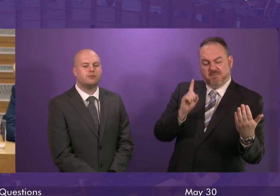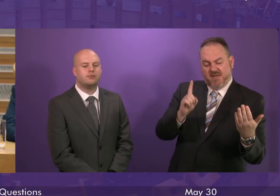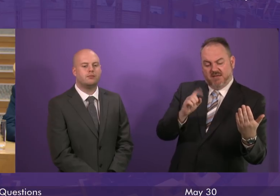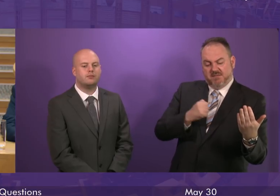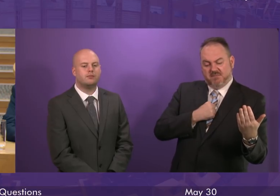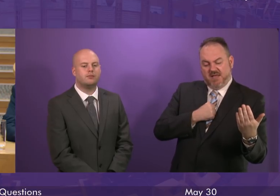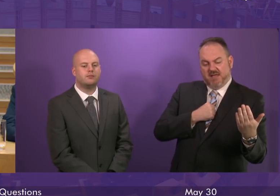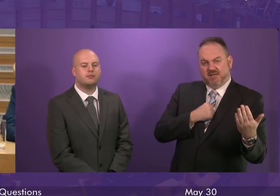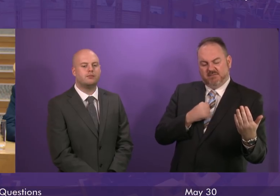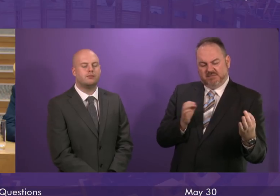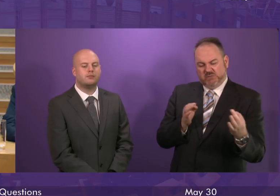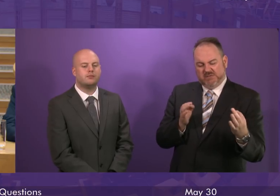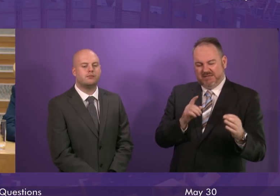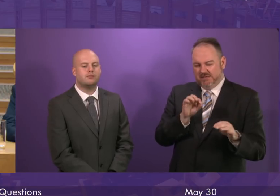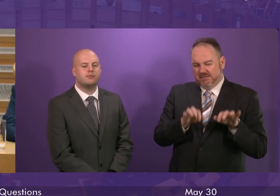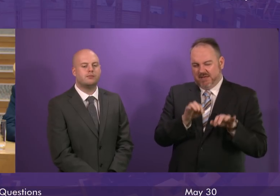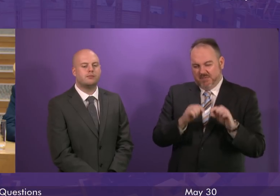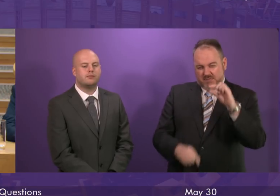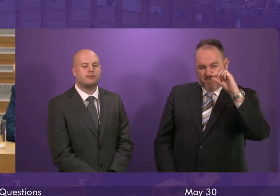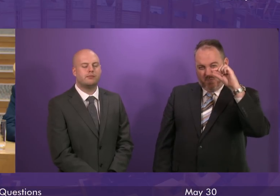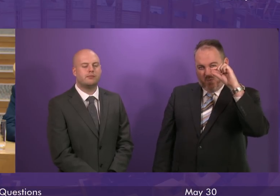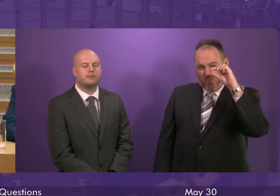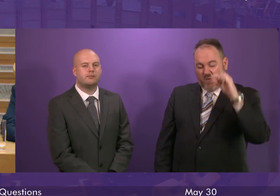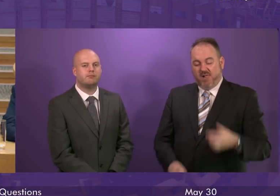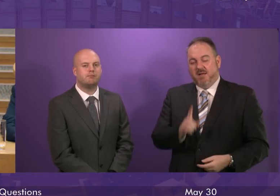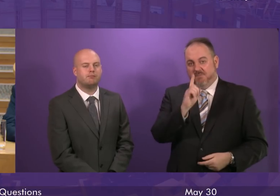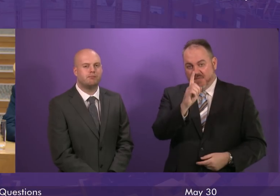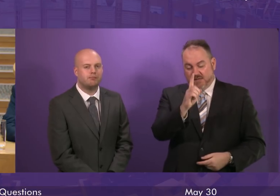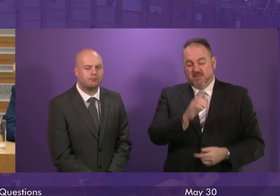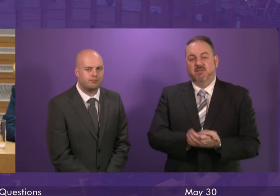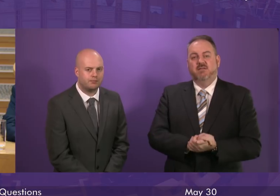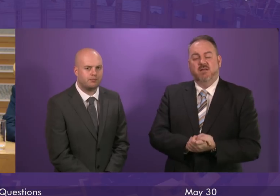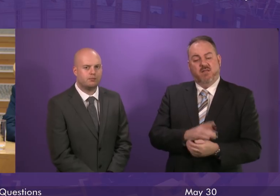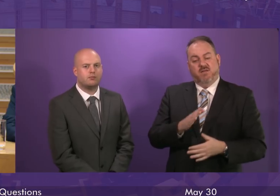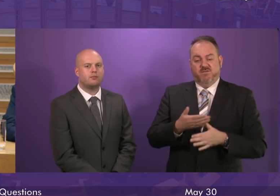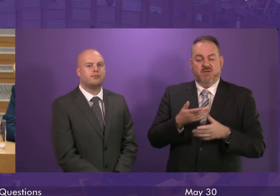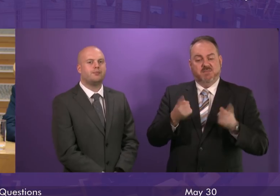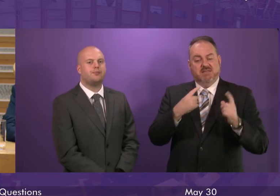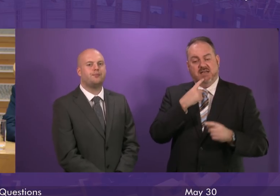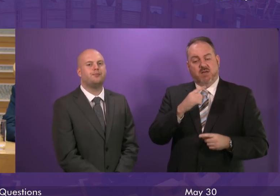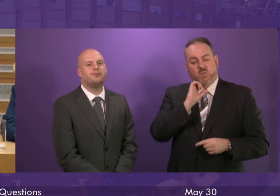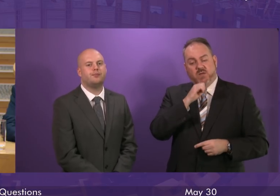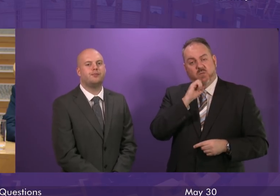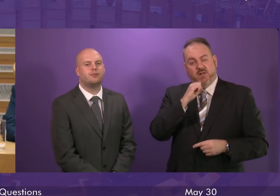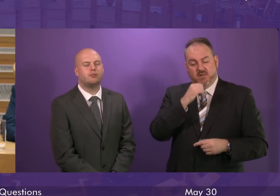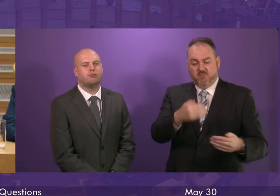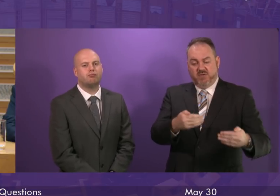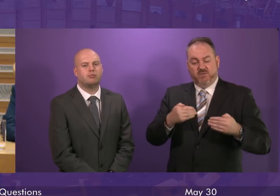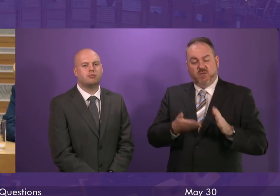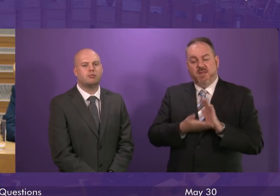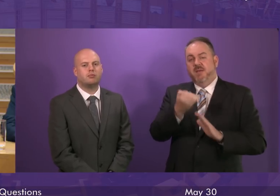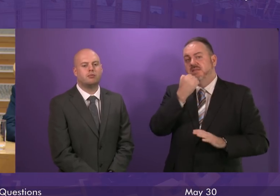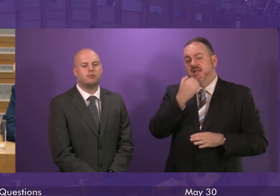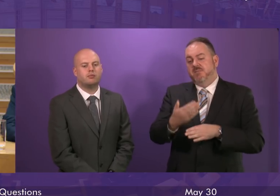a very small type on this, and what it says is, the First Minister said, we will bring forward the update before